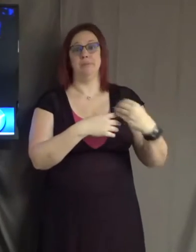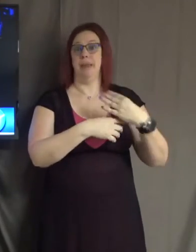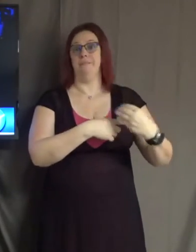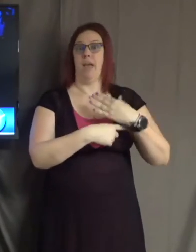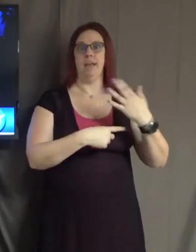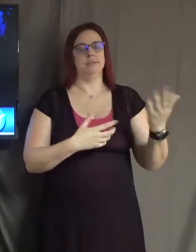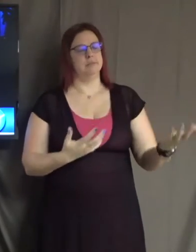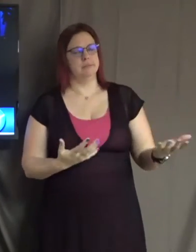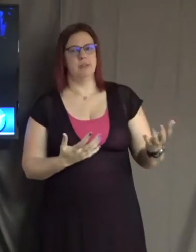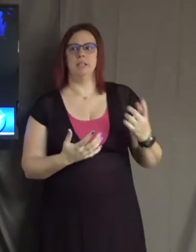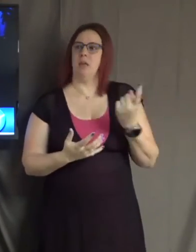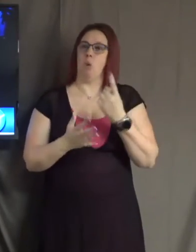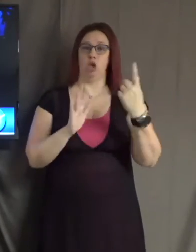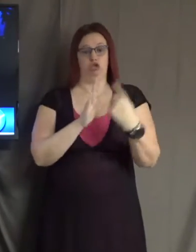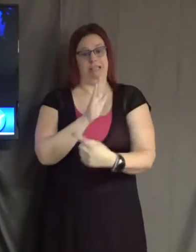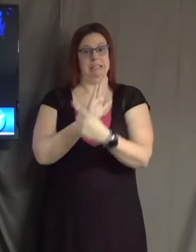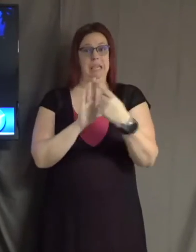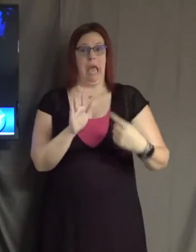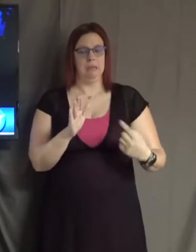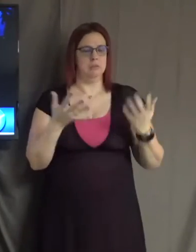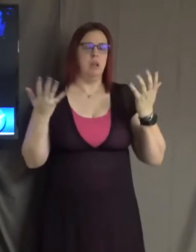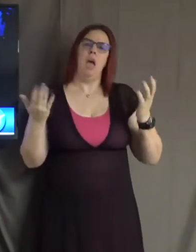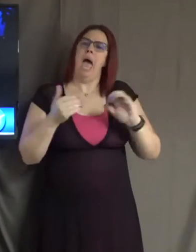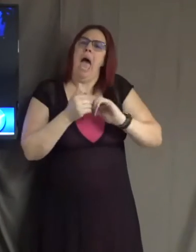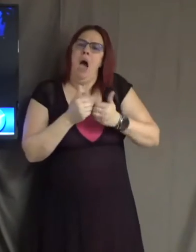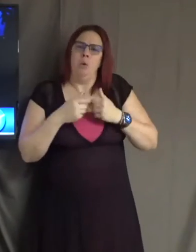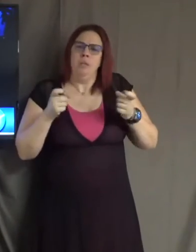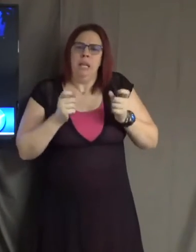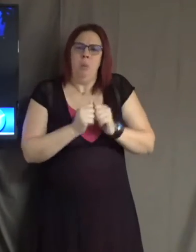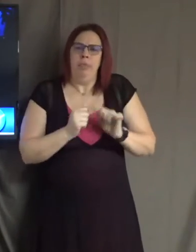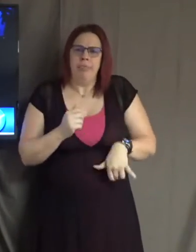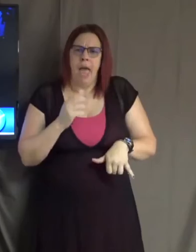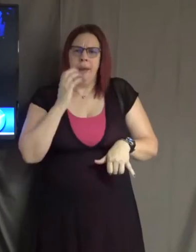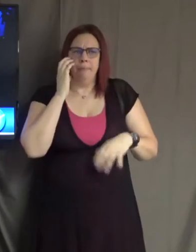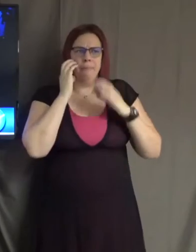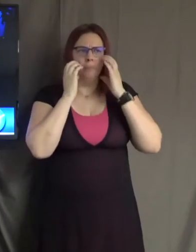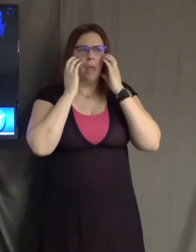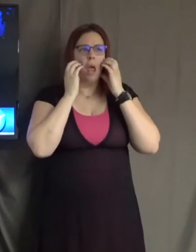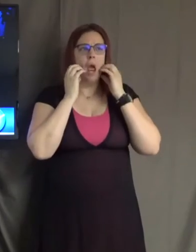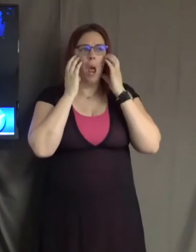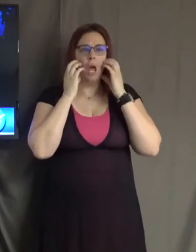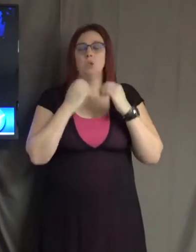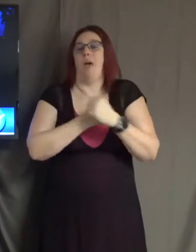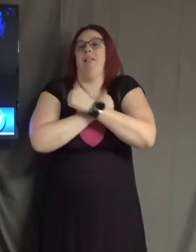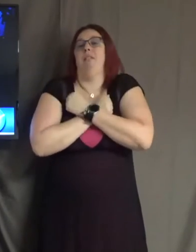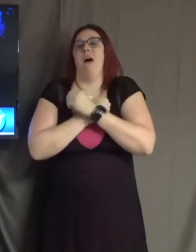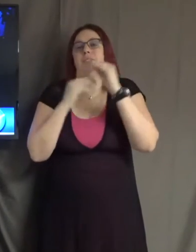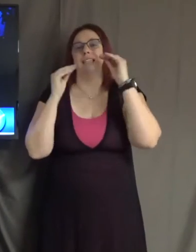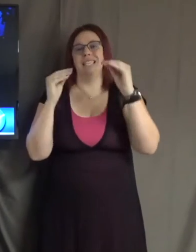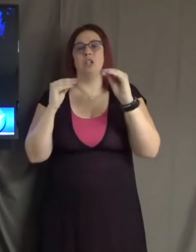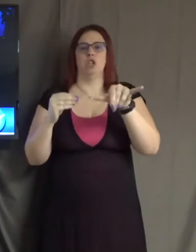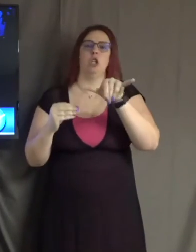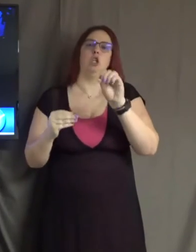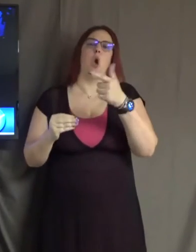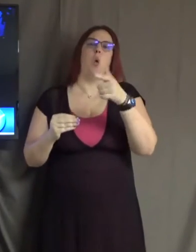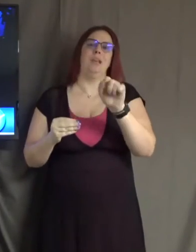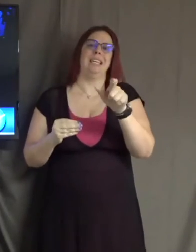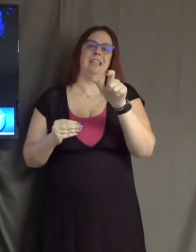us. How do we deal with that? How do we be with that? I love the teachings of Yogi Bahaan, who's speaking similarly to the points we were just